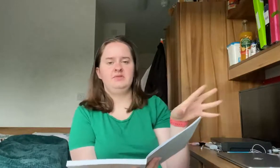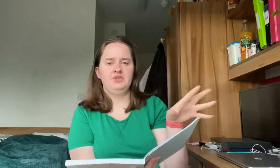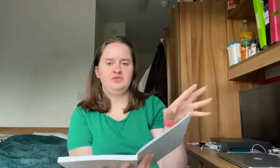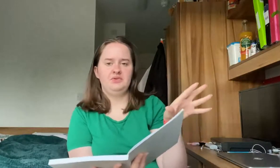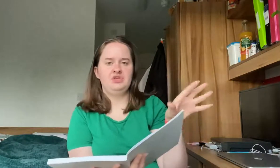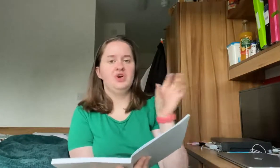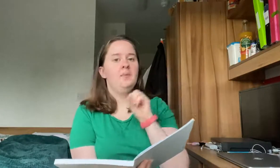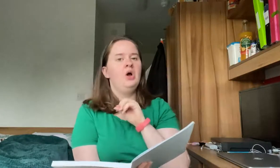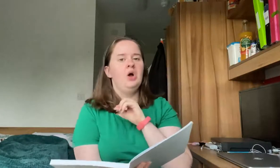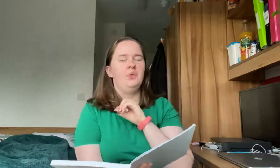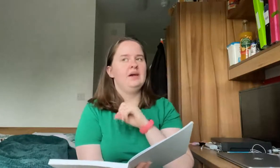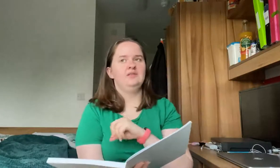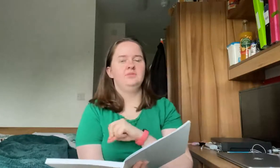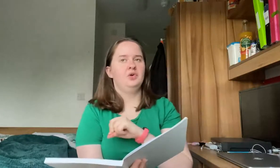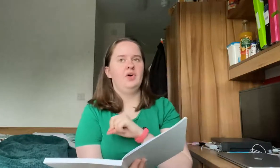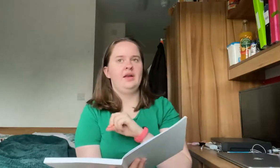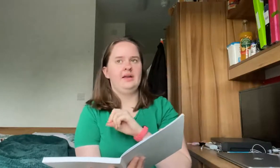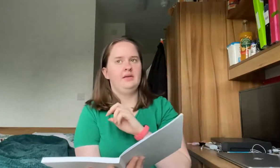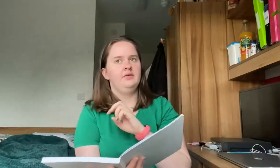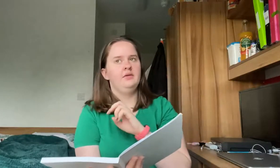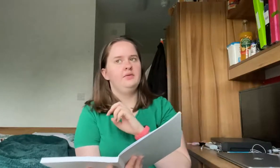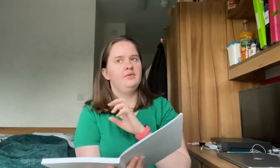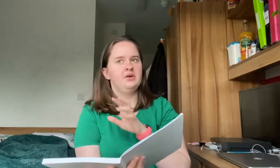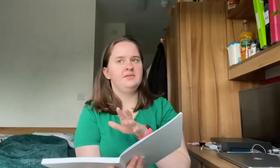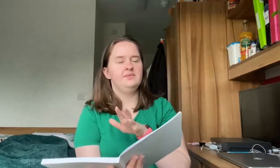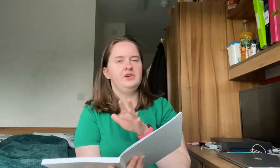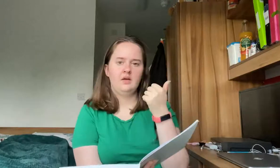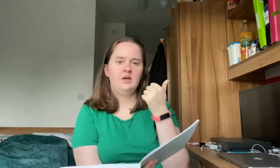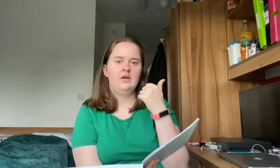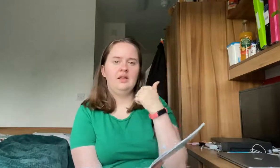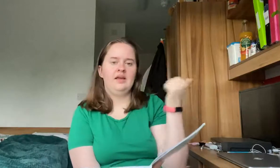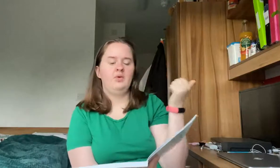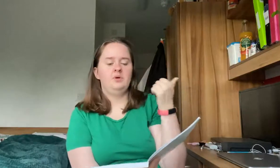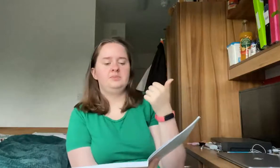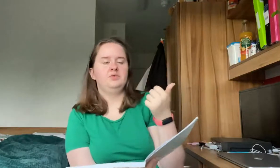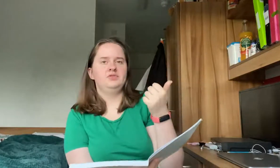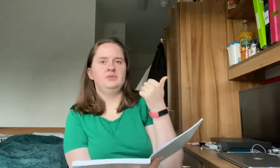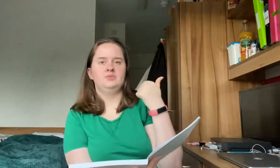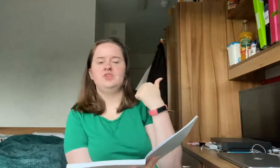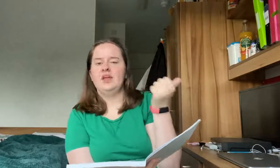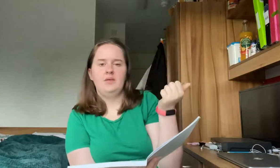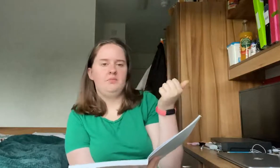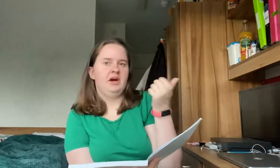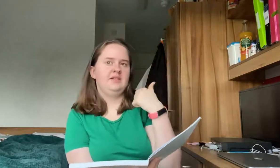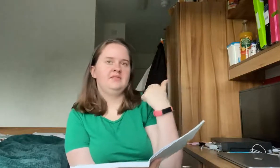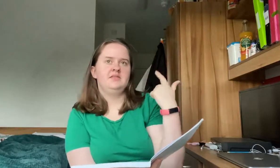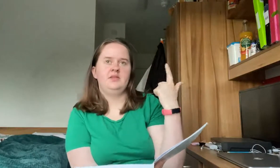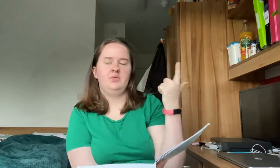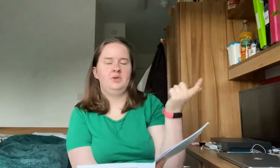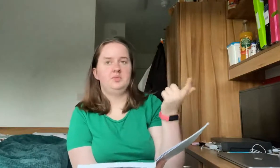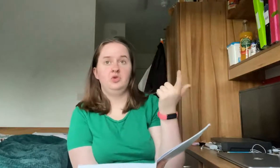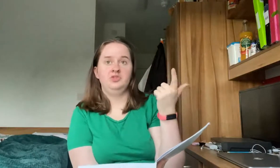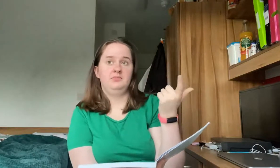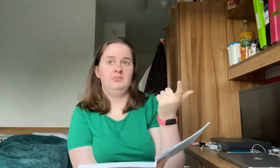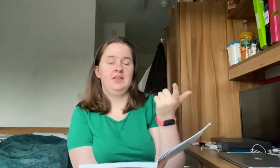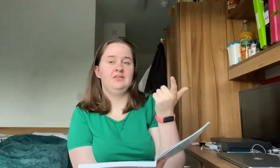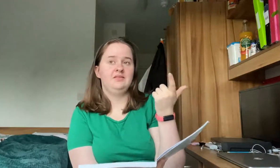original food shop we hadn't bought any frozen food like we'd bought some chicken breasts and we bought some mints